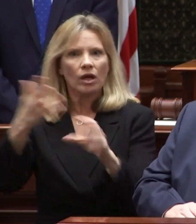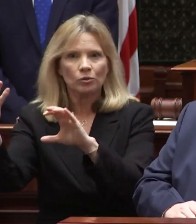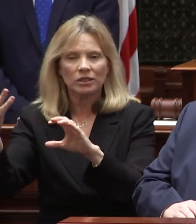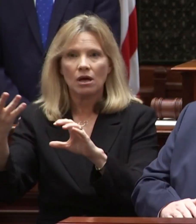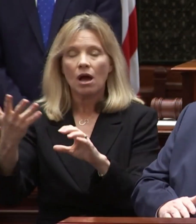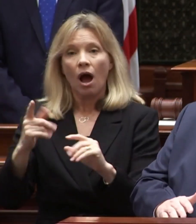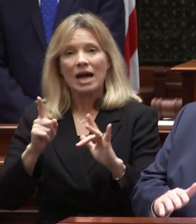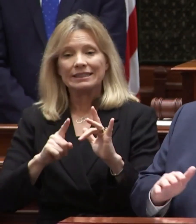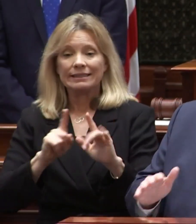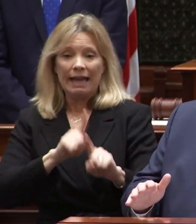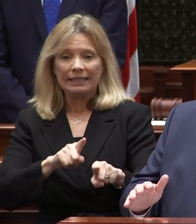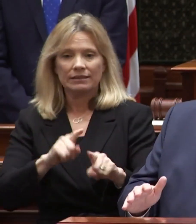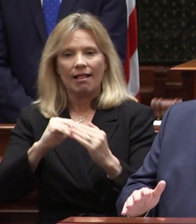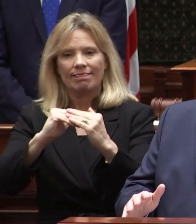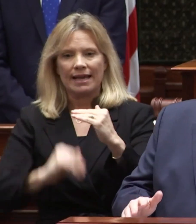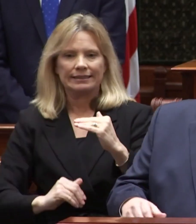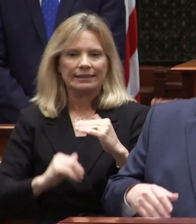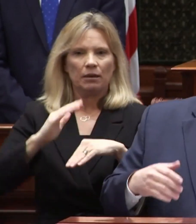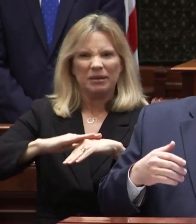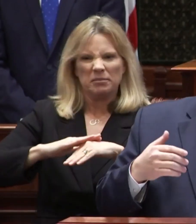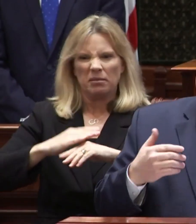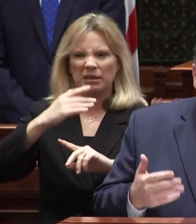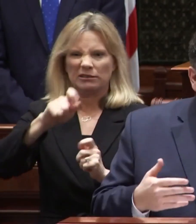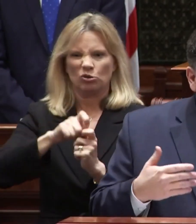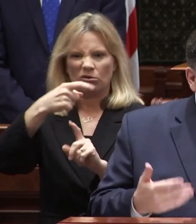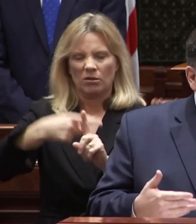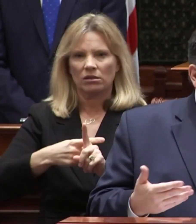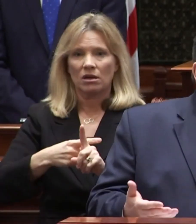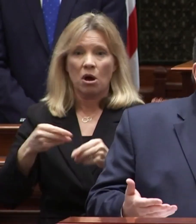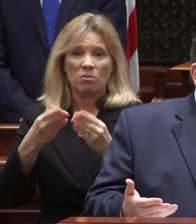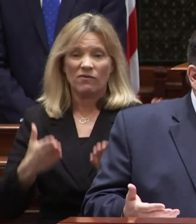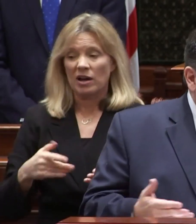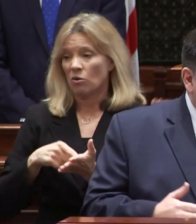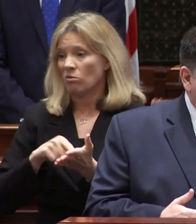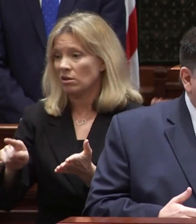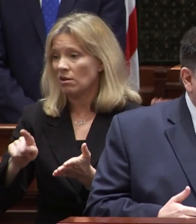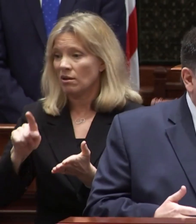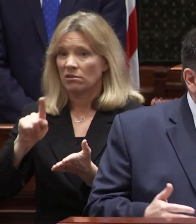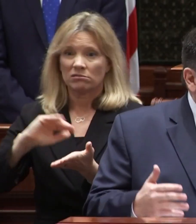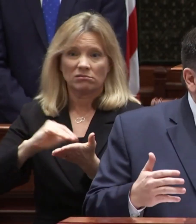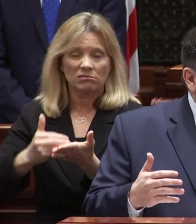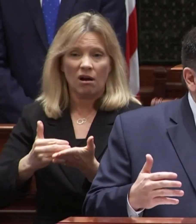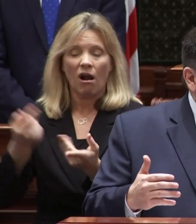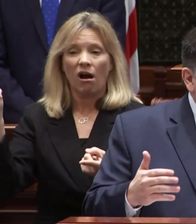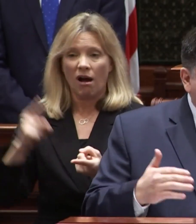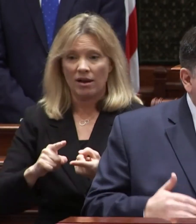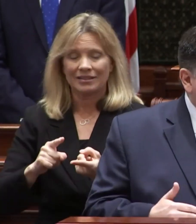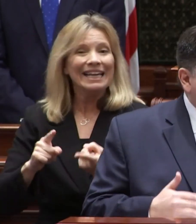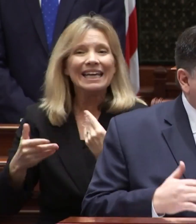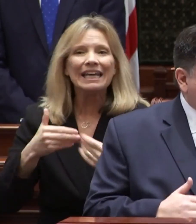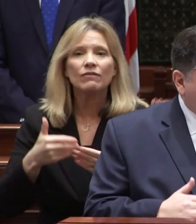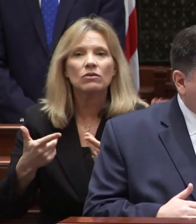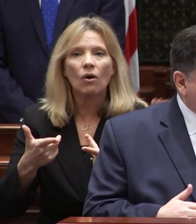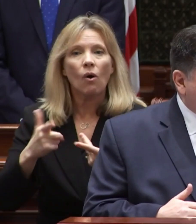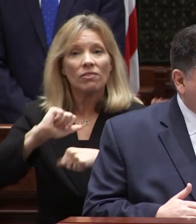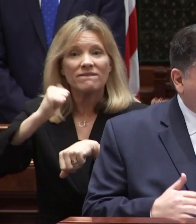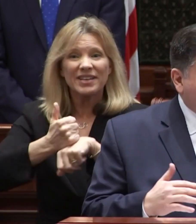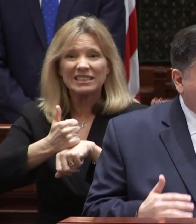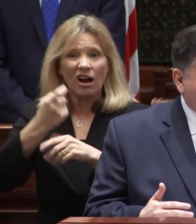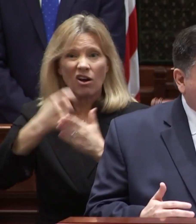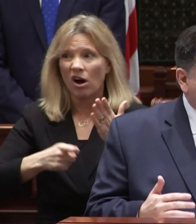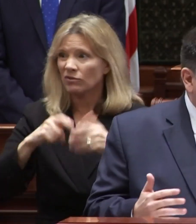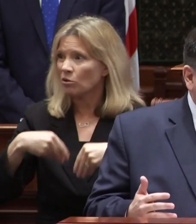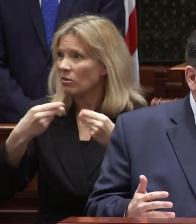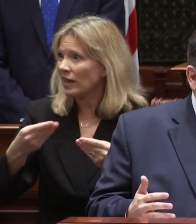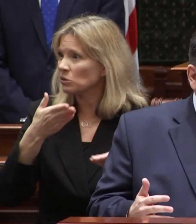attendance falls under a certain minimum level in a month the provider's reimbursement rate for that month gets cut even though their fixed costs